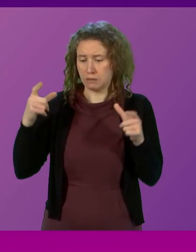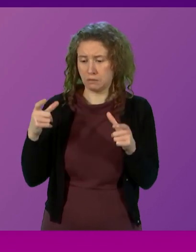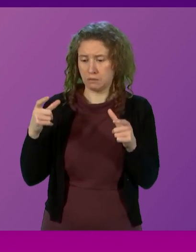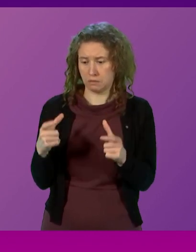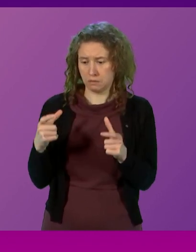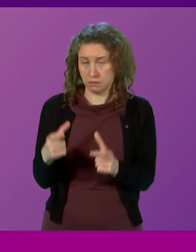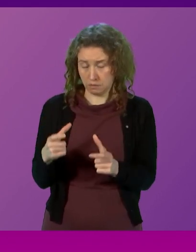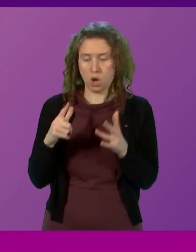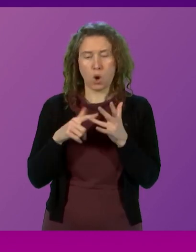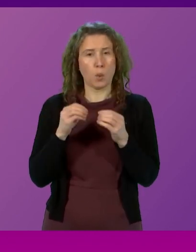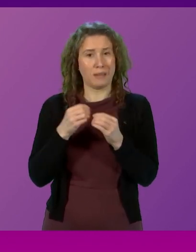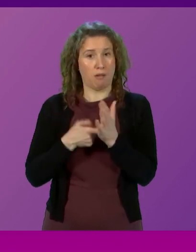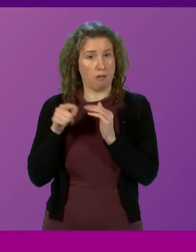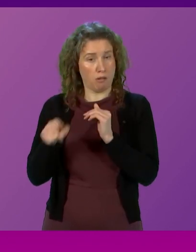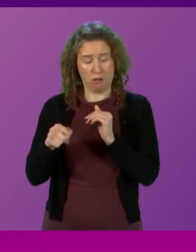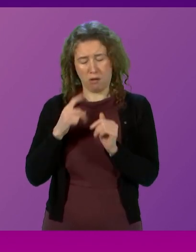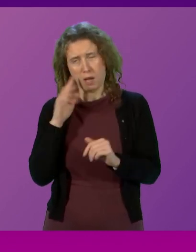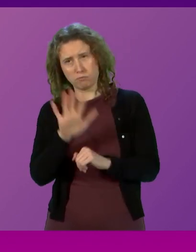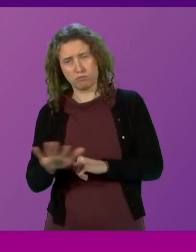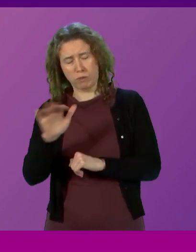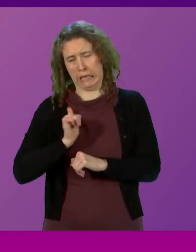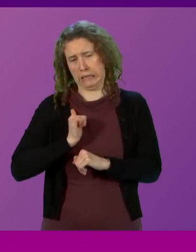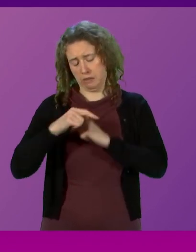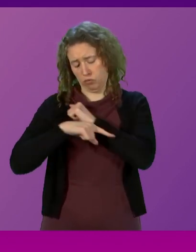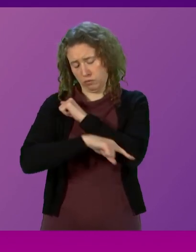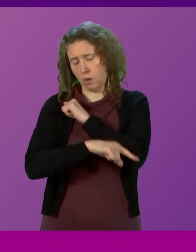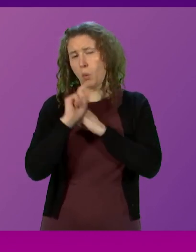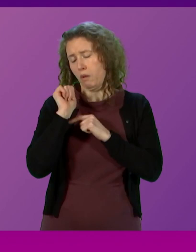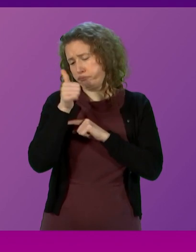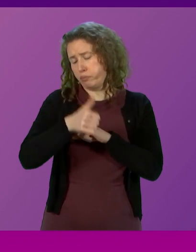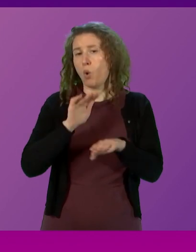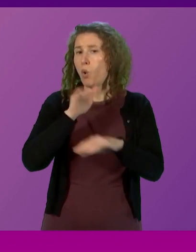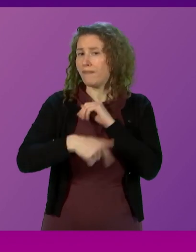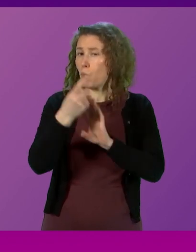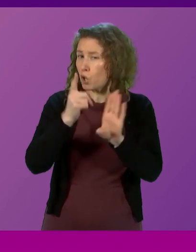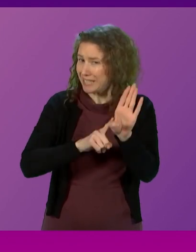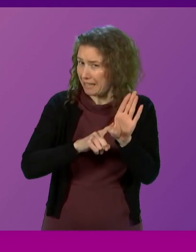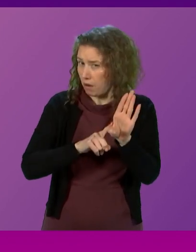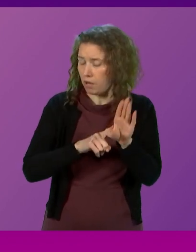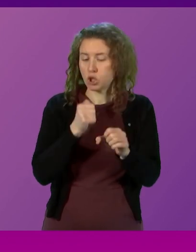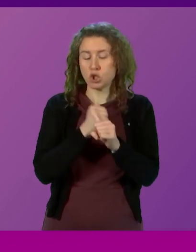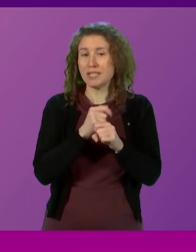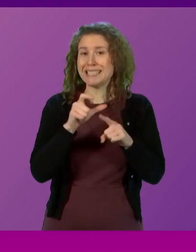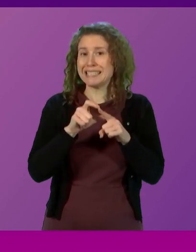The OBR estimates that the UK has entered a recession that will last for over a year and see GDP fall by 2%.